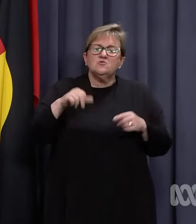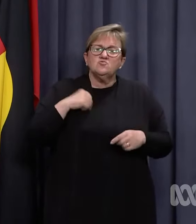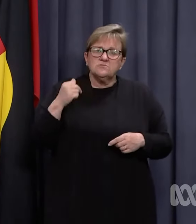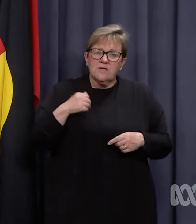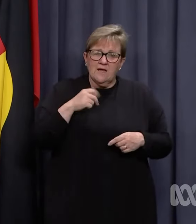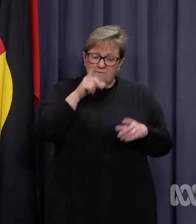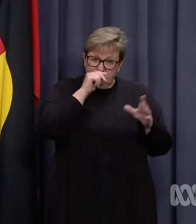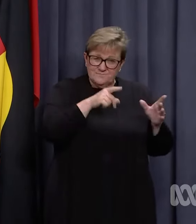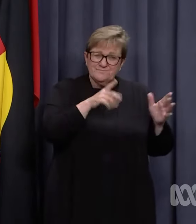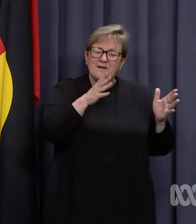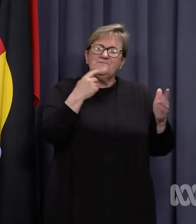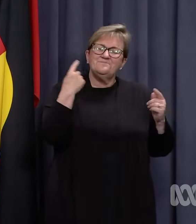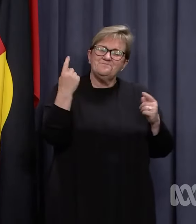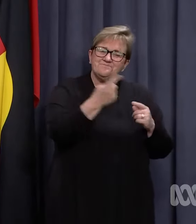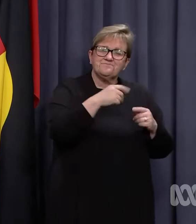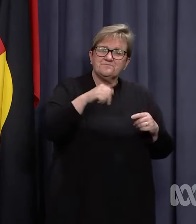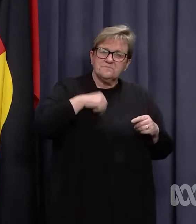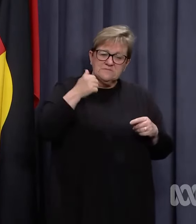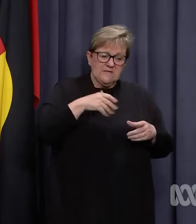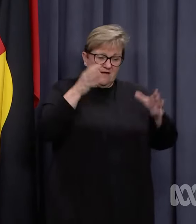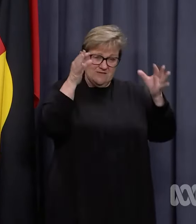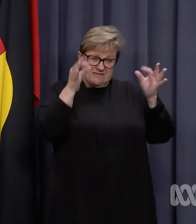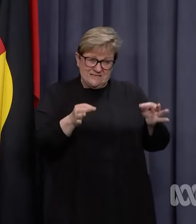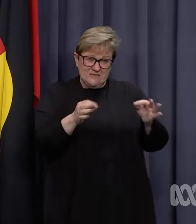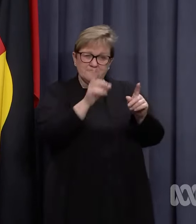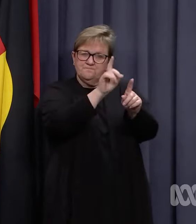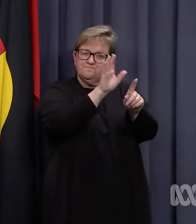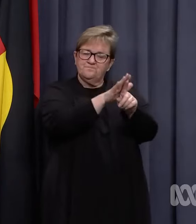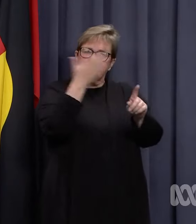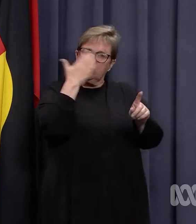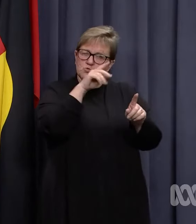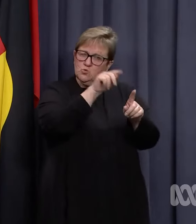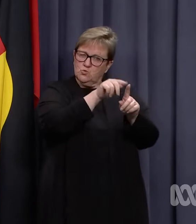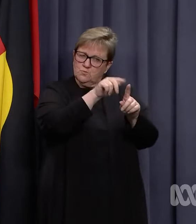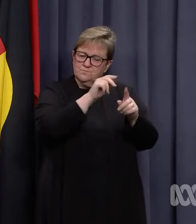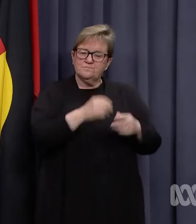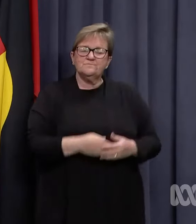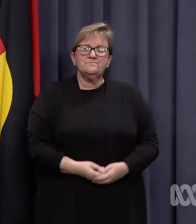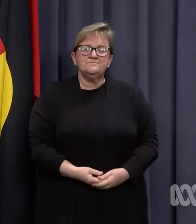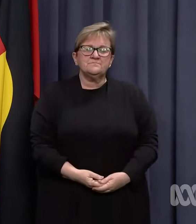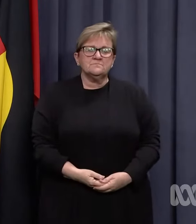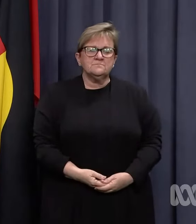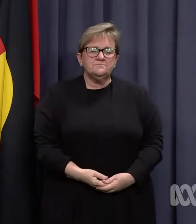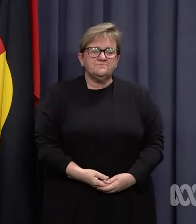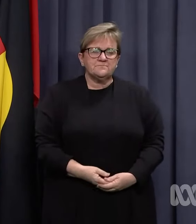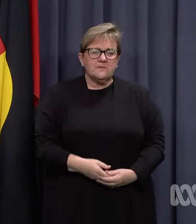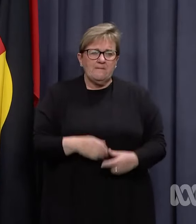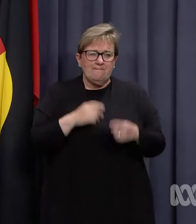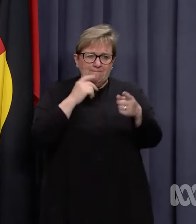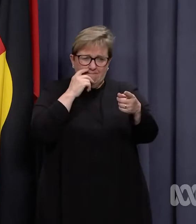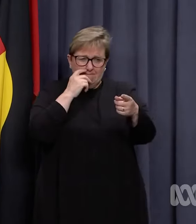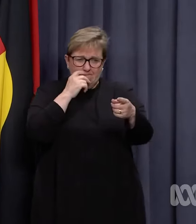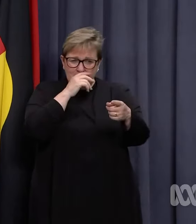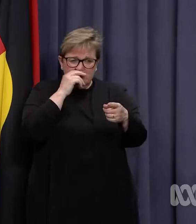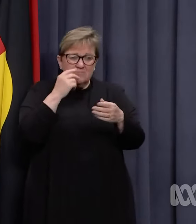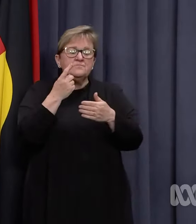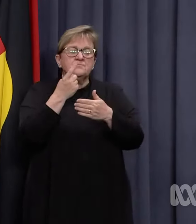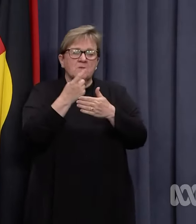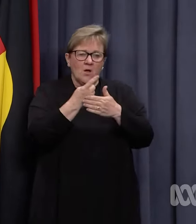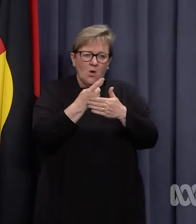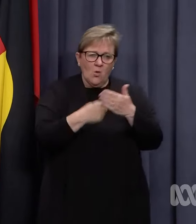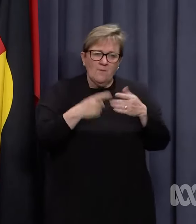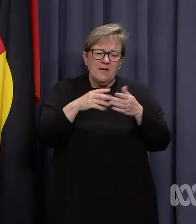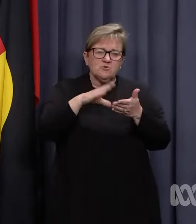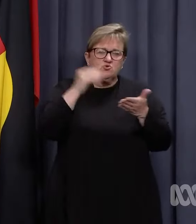available as well. But each of those staffing decisions is made at a school level by the relevant principal. It's by consent only? Absolutely.